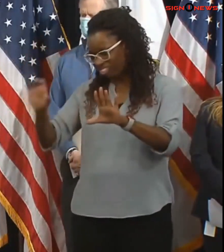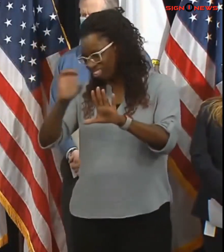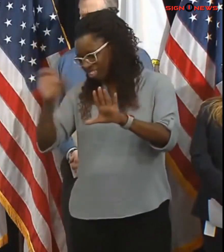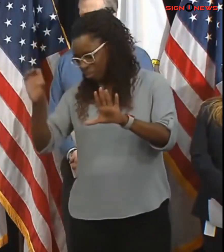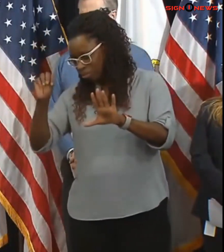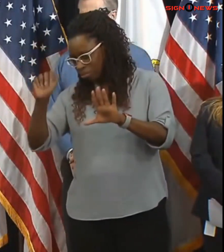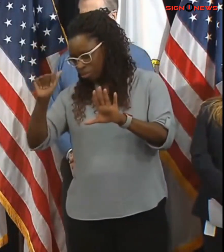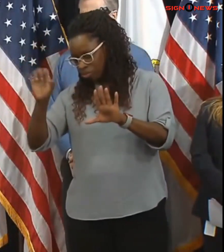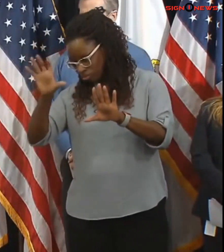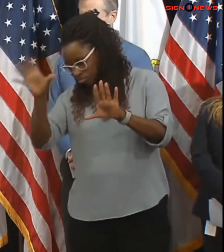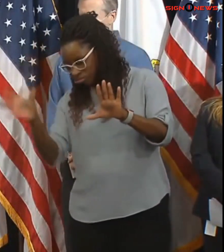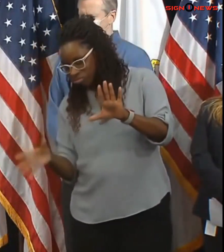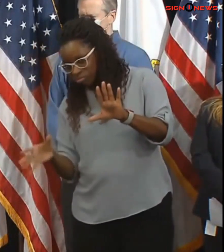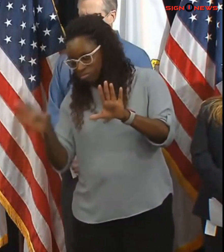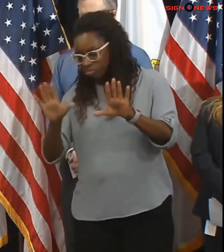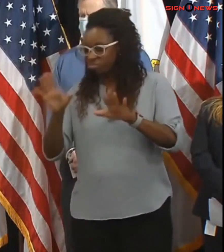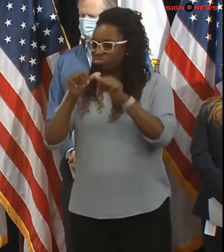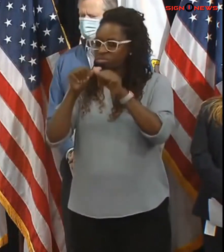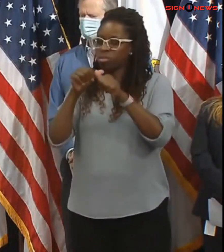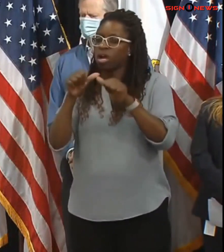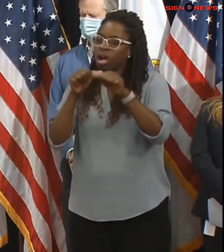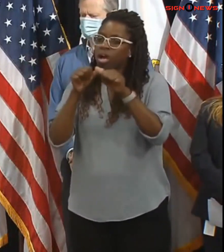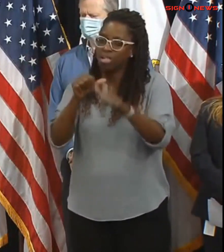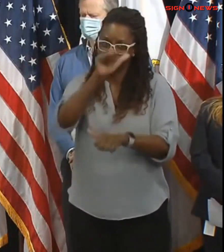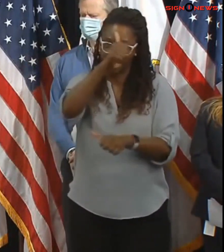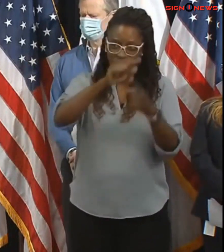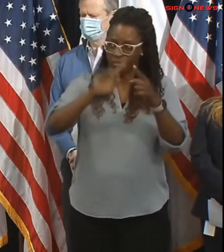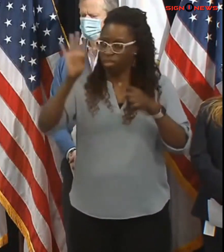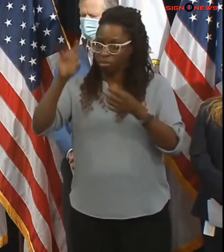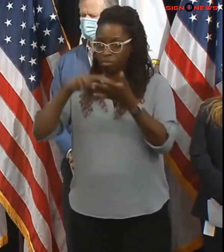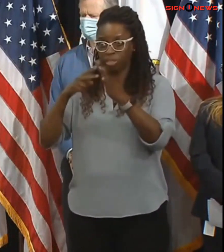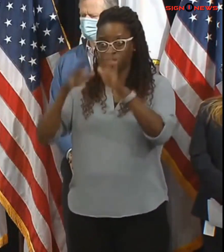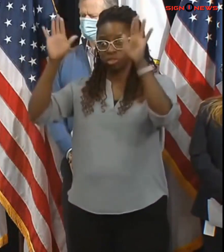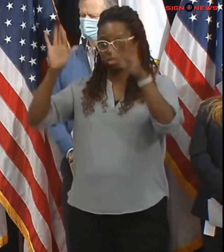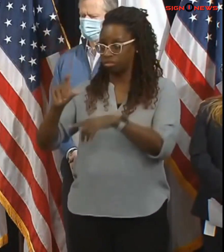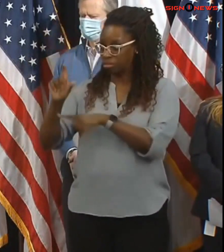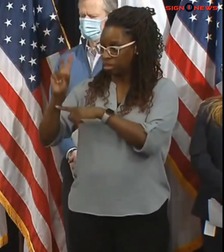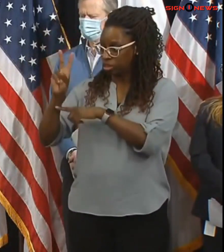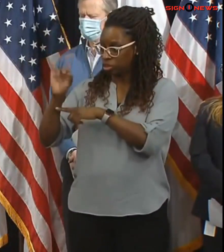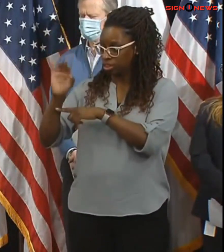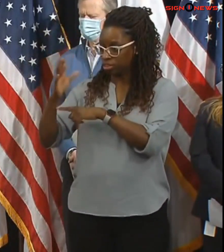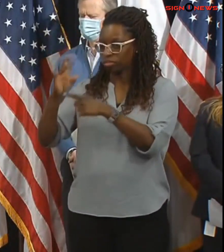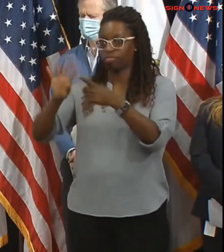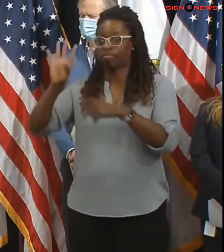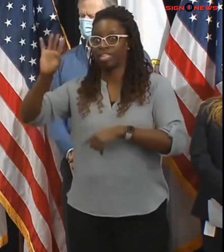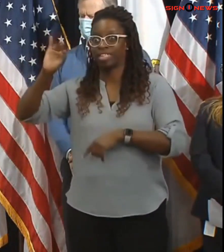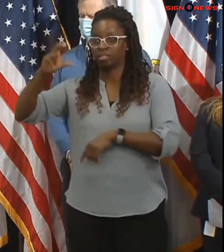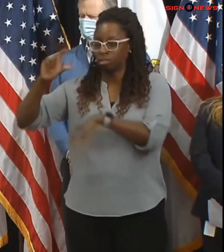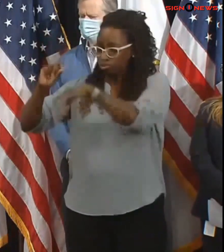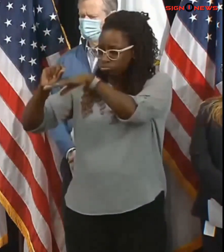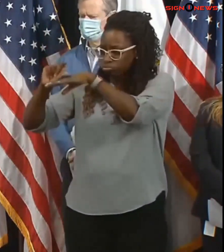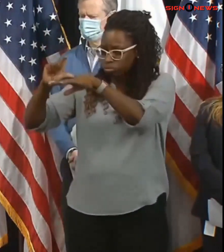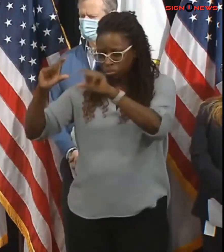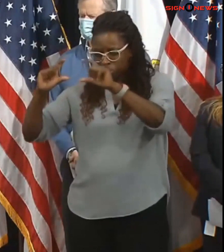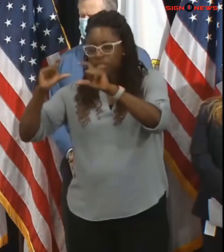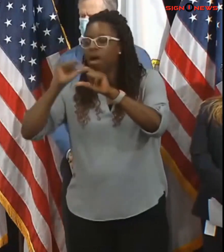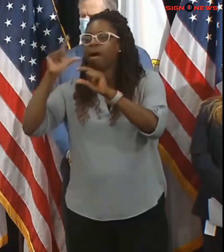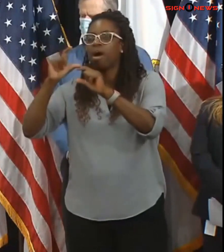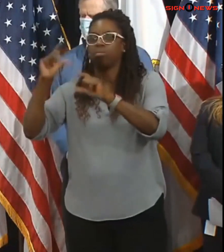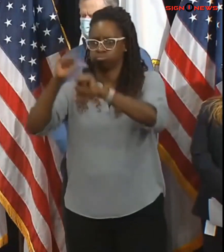and heavy wind gusts of more than 40 miles per hour making challenging travel conditions throughout the day where it